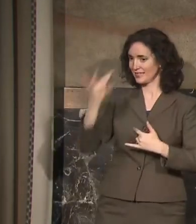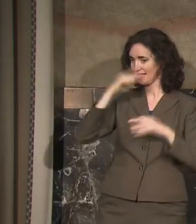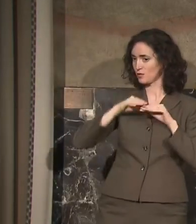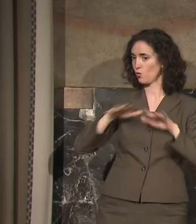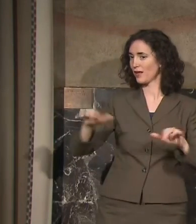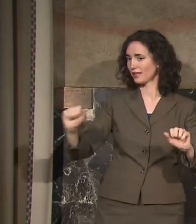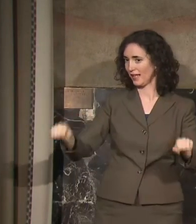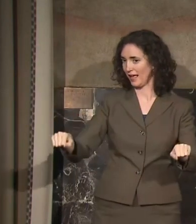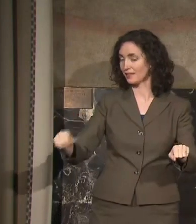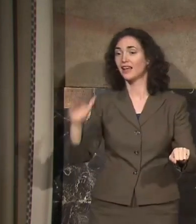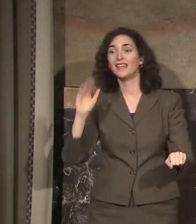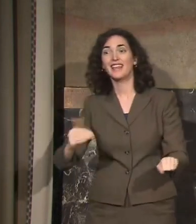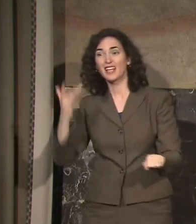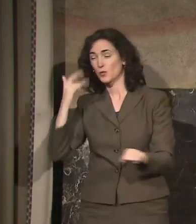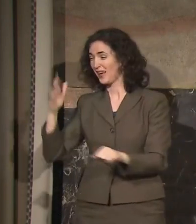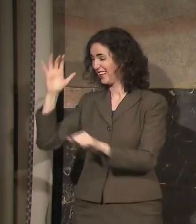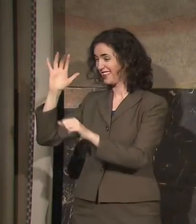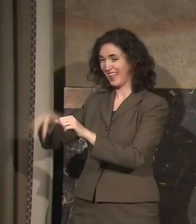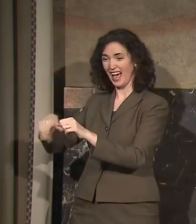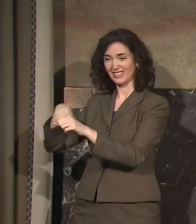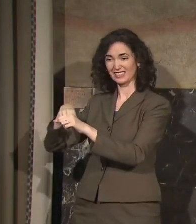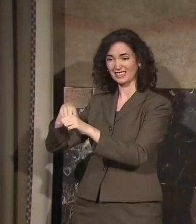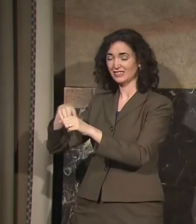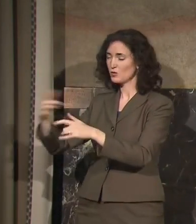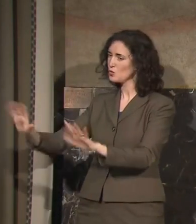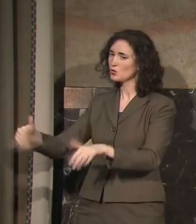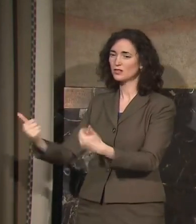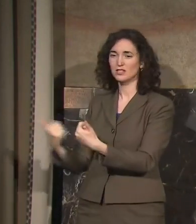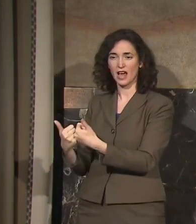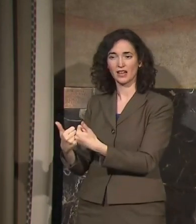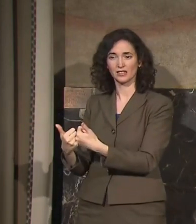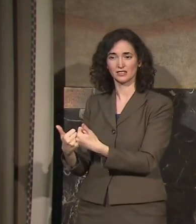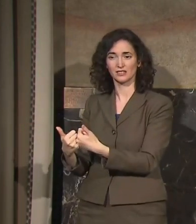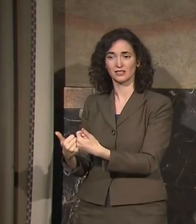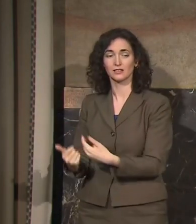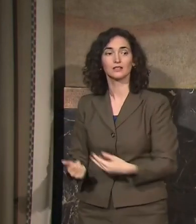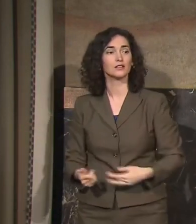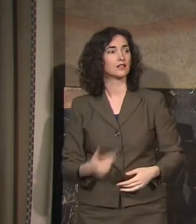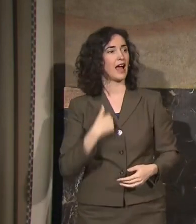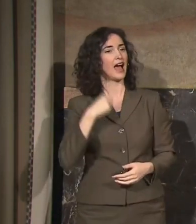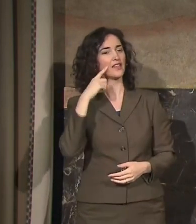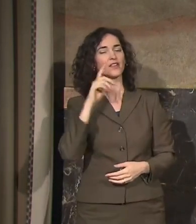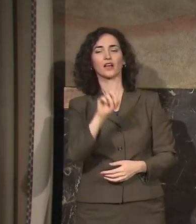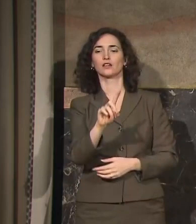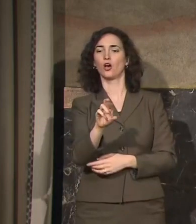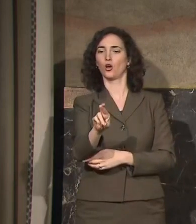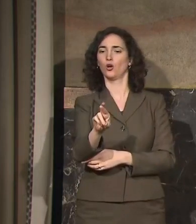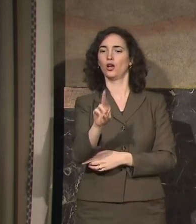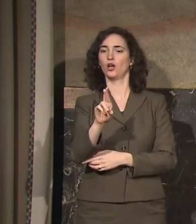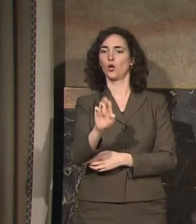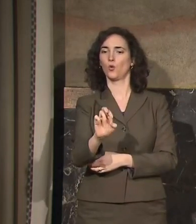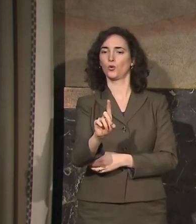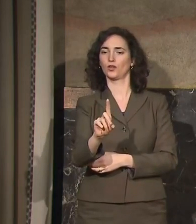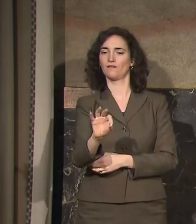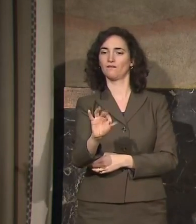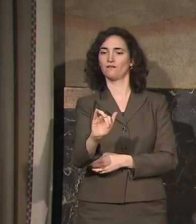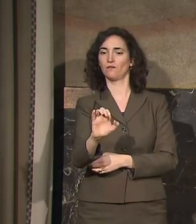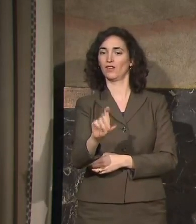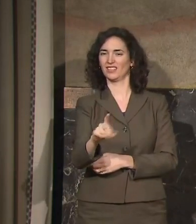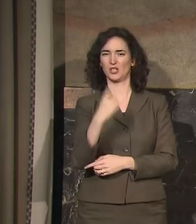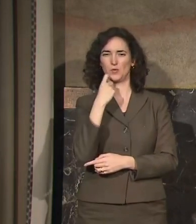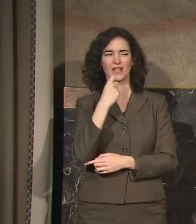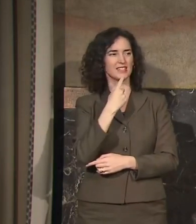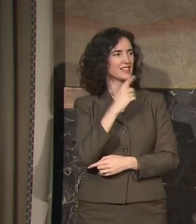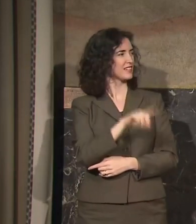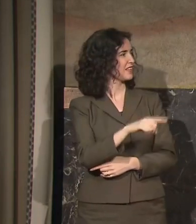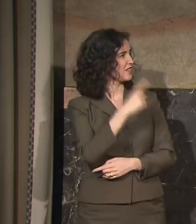that's what makes this particularly challenging. And I think Dr. Redfield said the other day that they think that number may